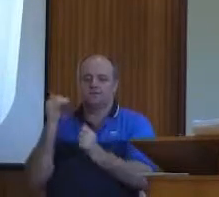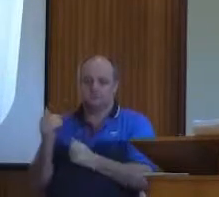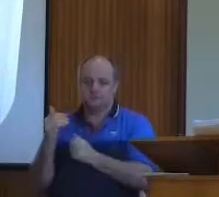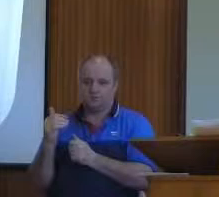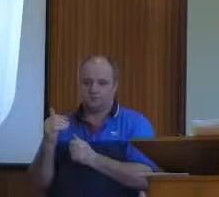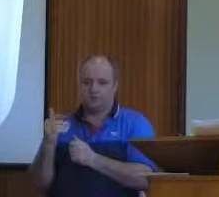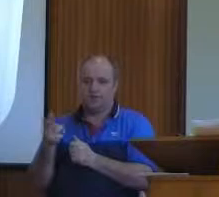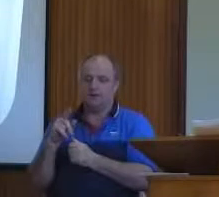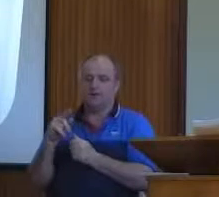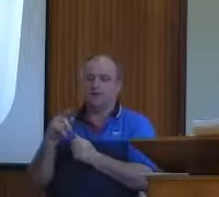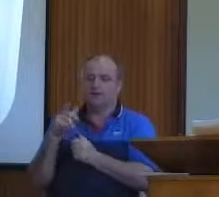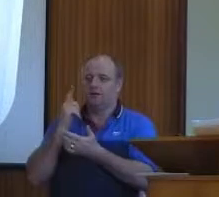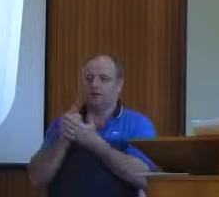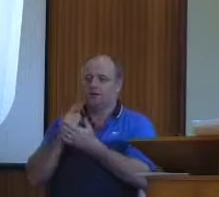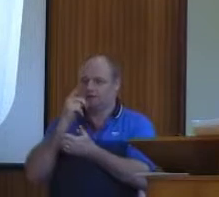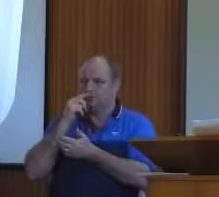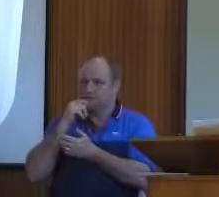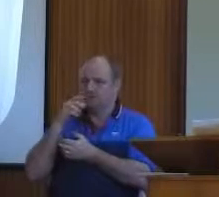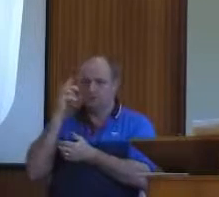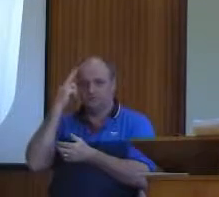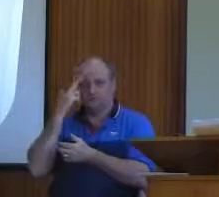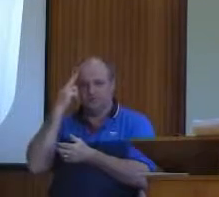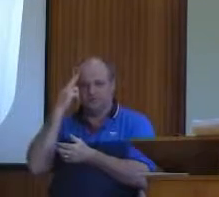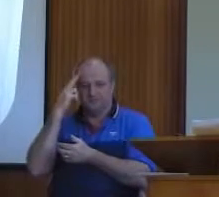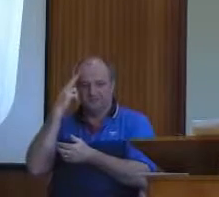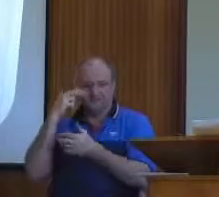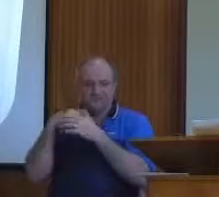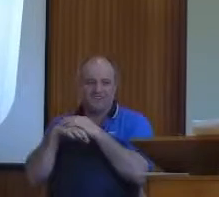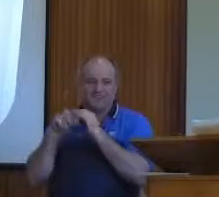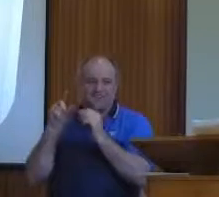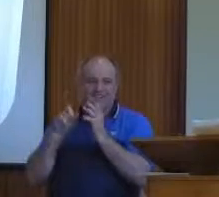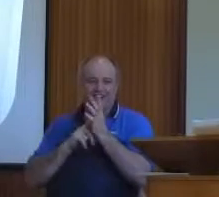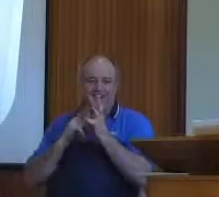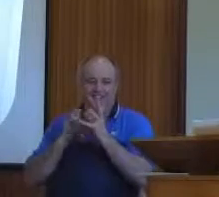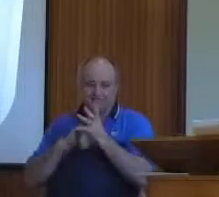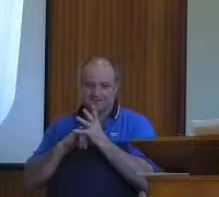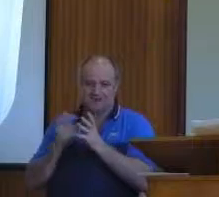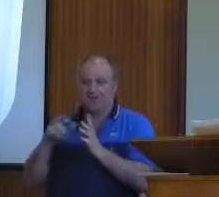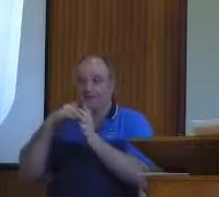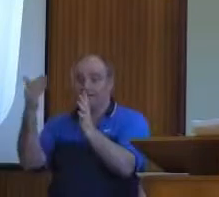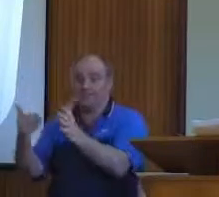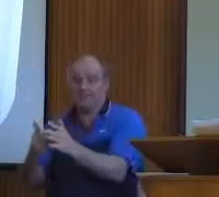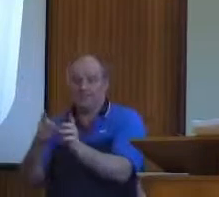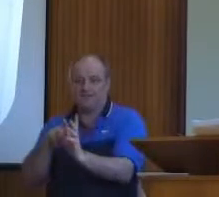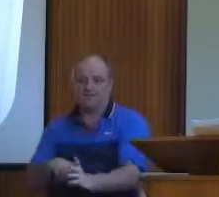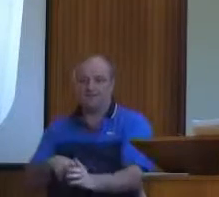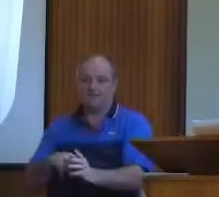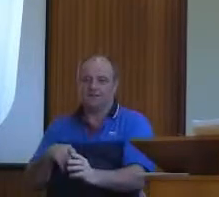our own dreams. And then having an examination at the end that we learn the material by rope,